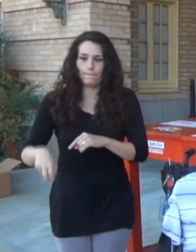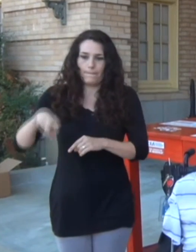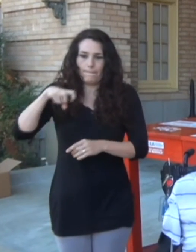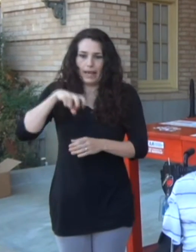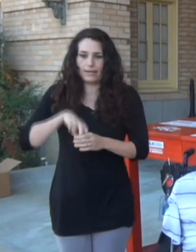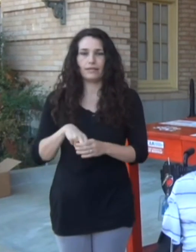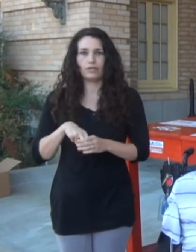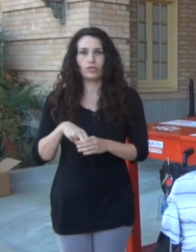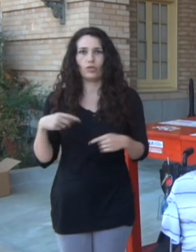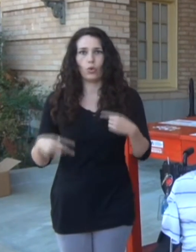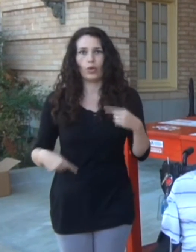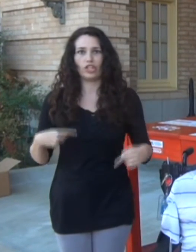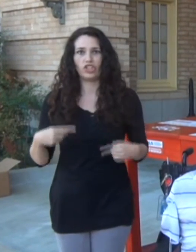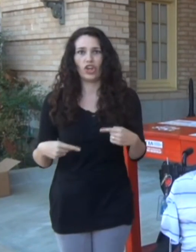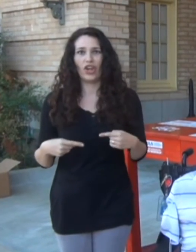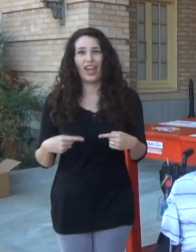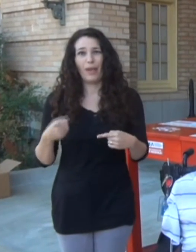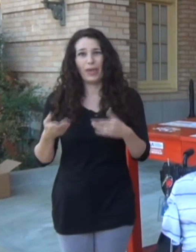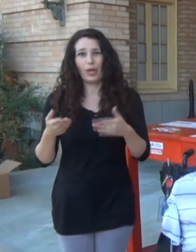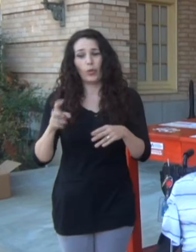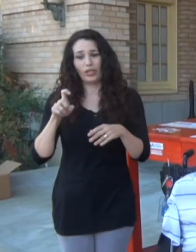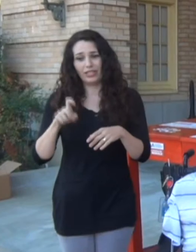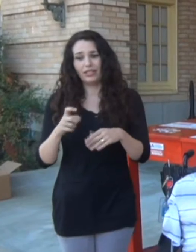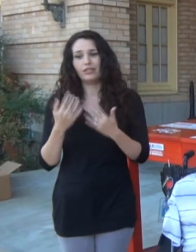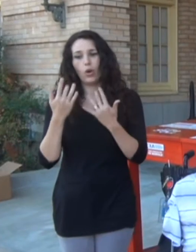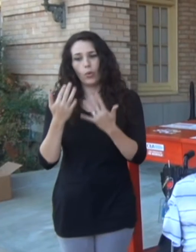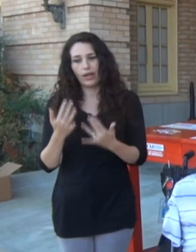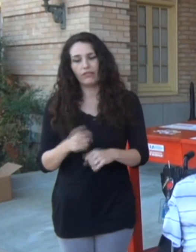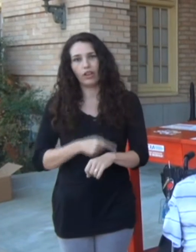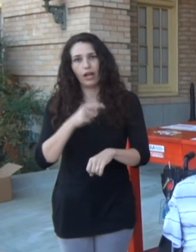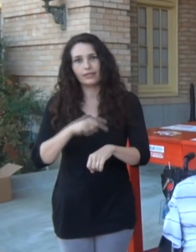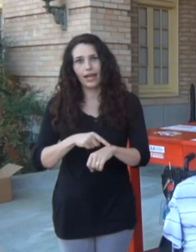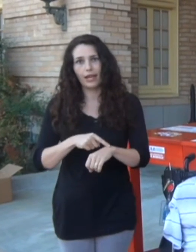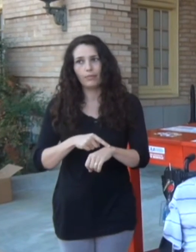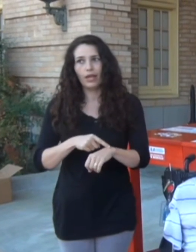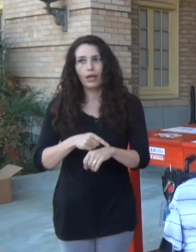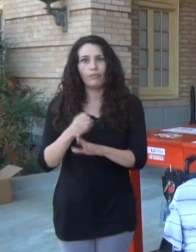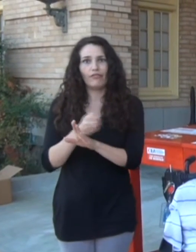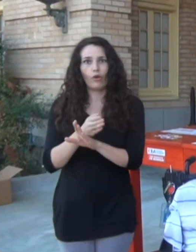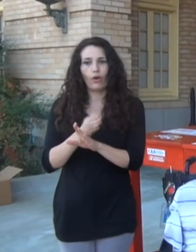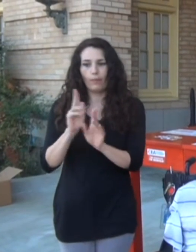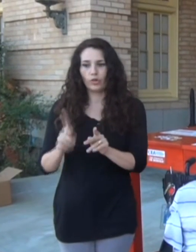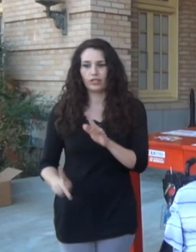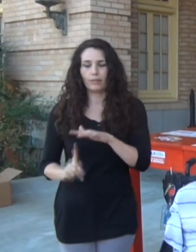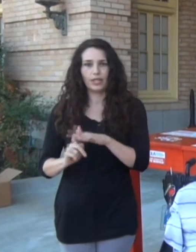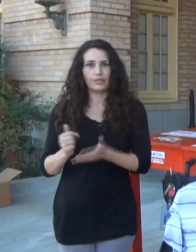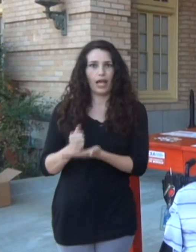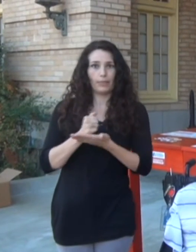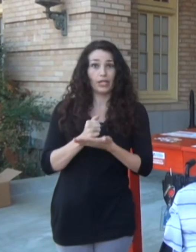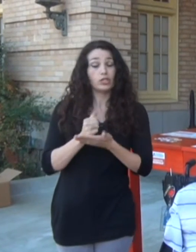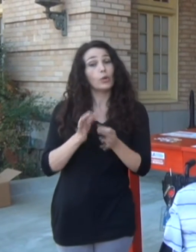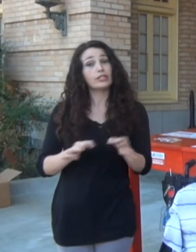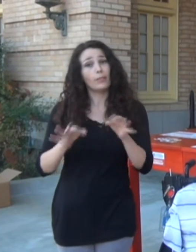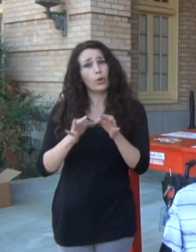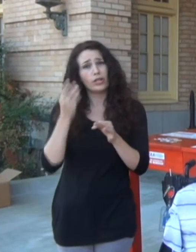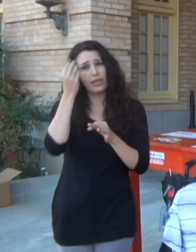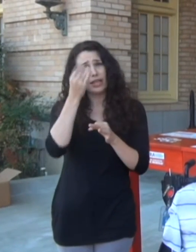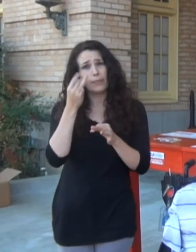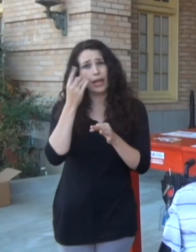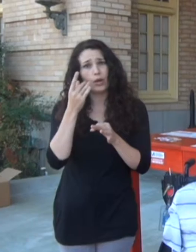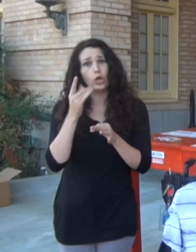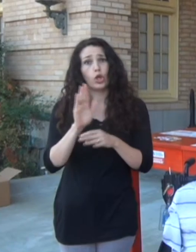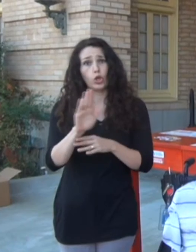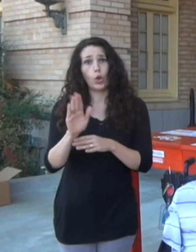be some time before anyone is able to see that I actually need assistance. So it's really important to think about your abilities in that